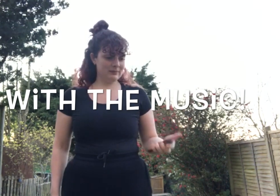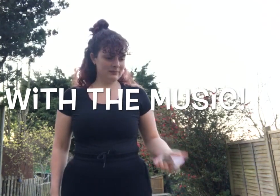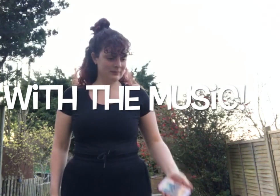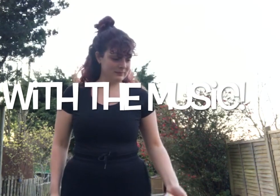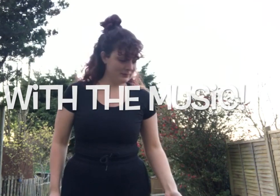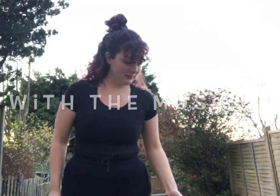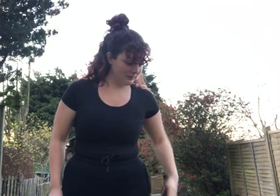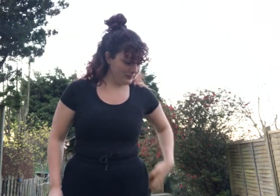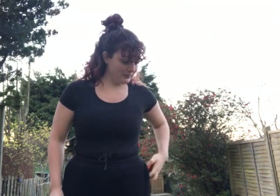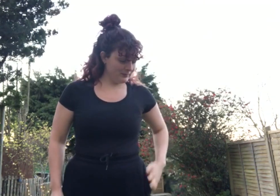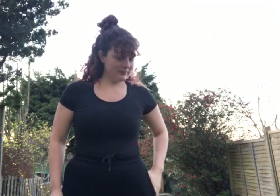Spell.